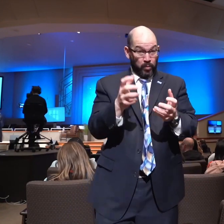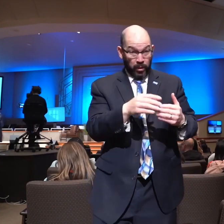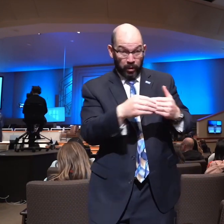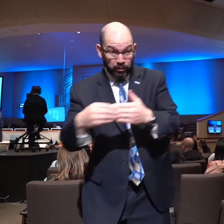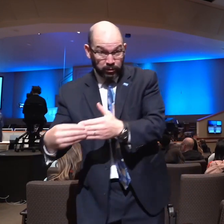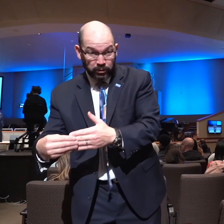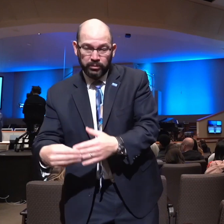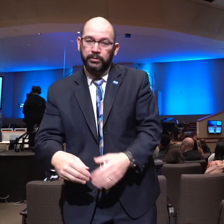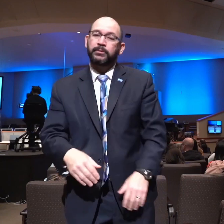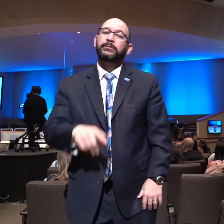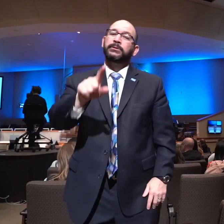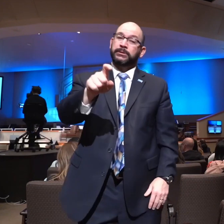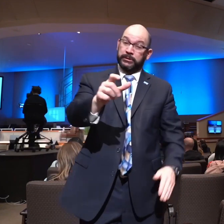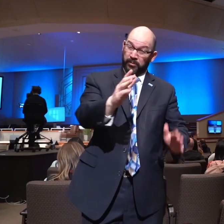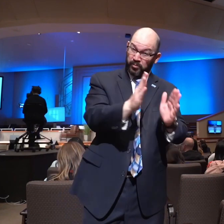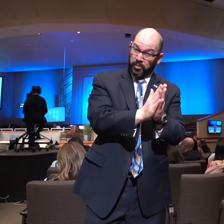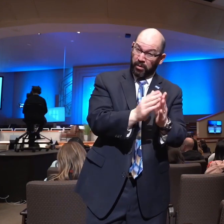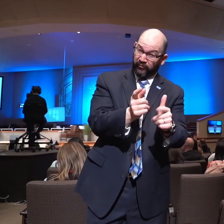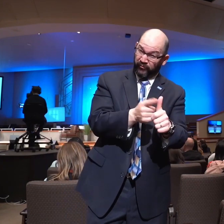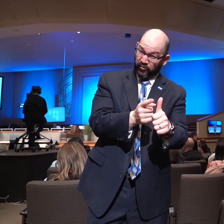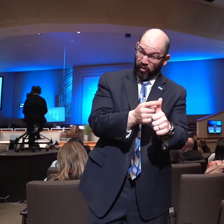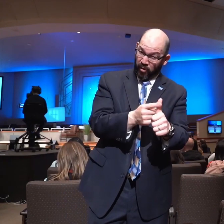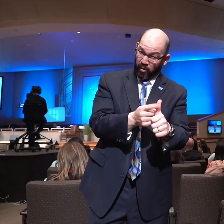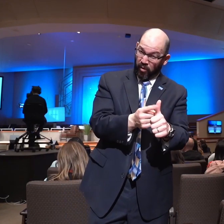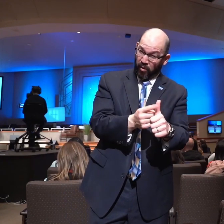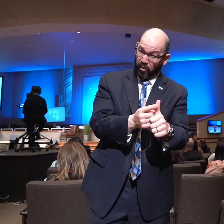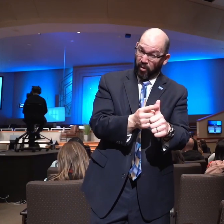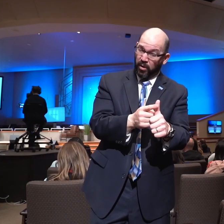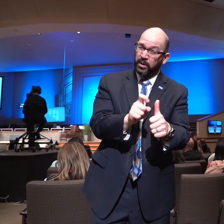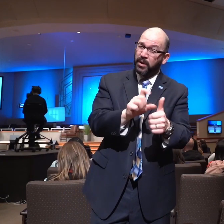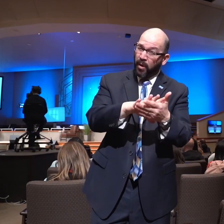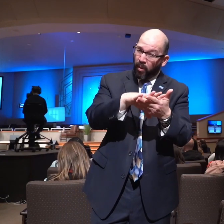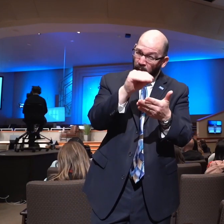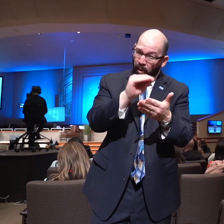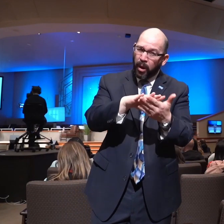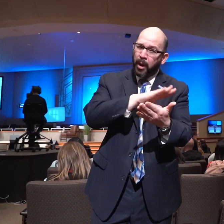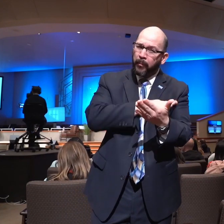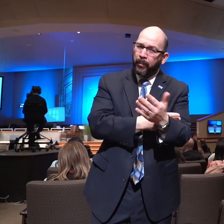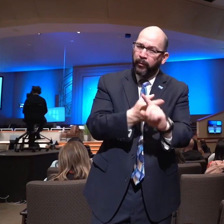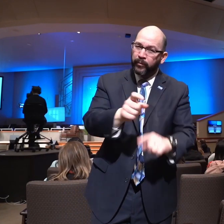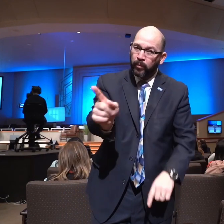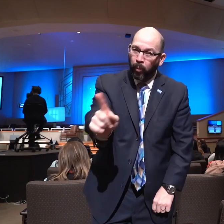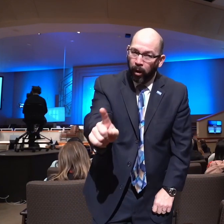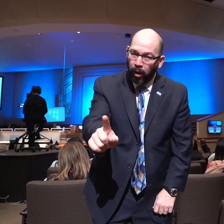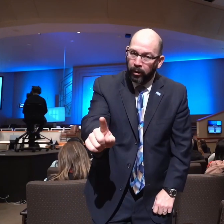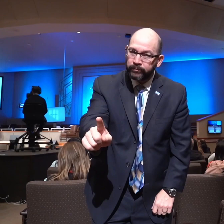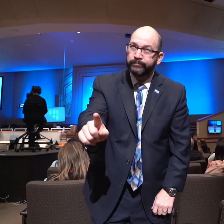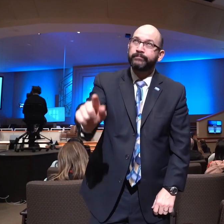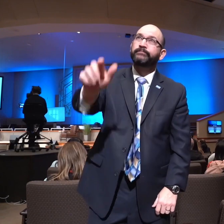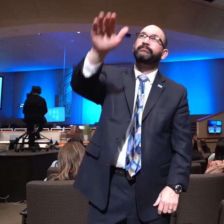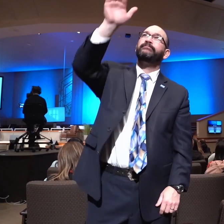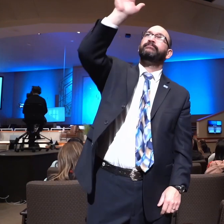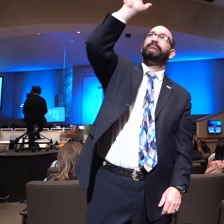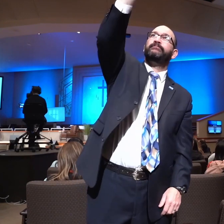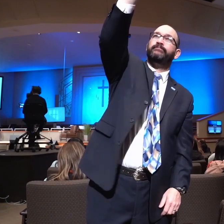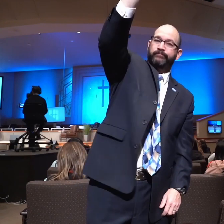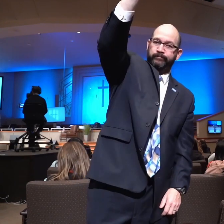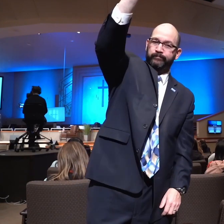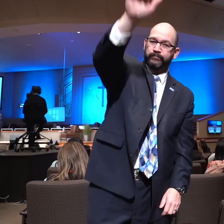you better be a prayer warrior. You better learn that the power comes from the place of prayer. Notice quickly the